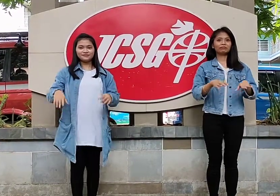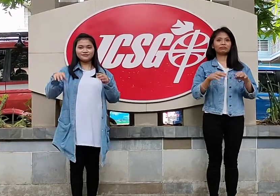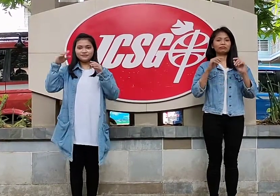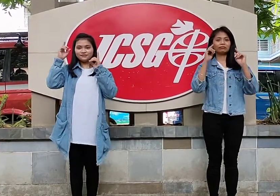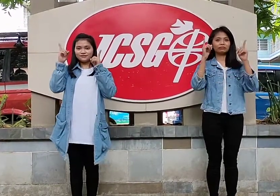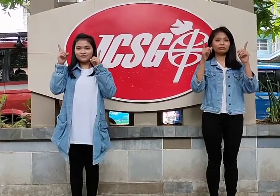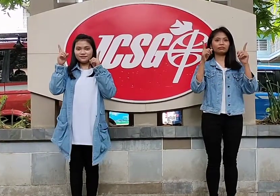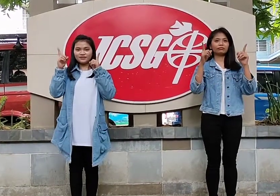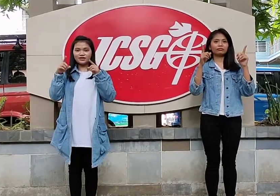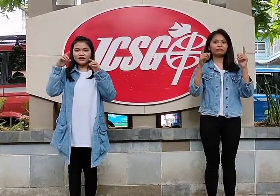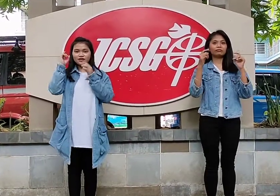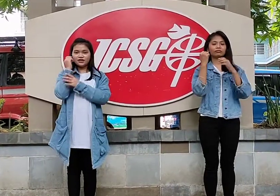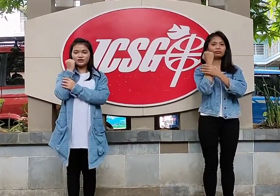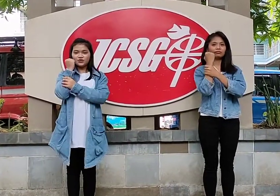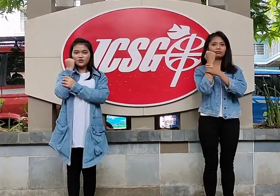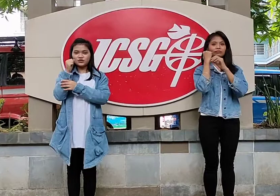I'm going to wait!